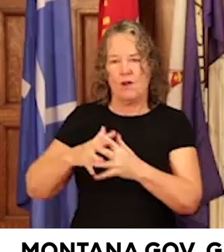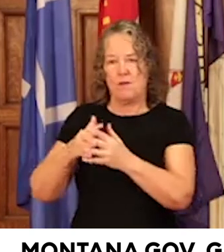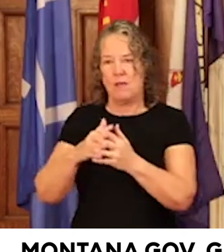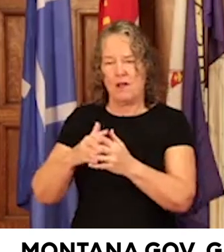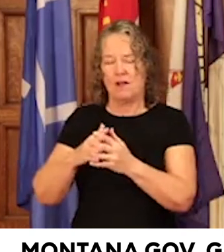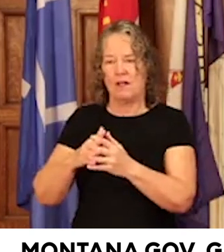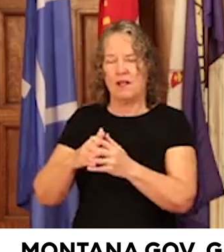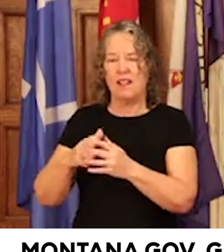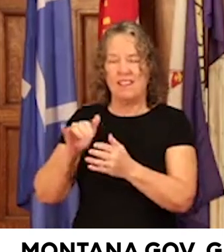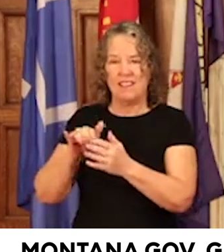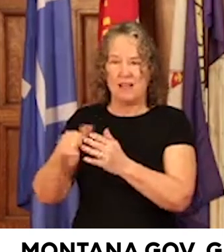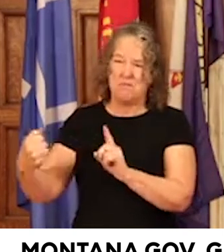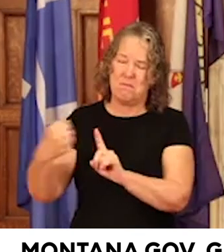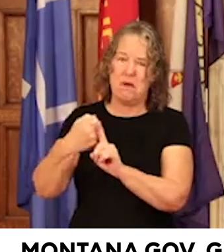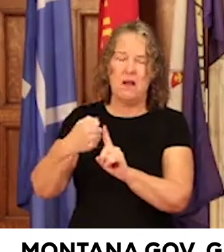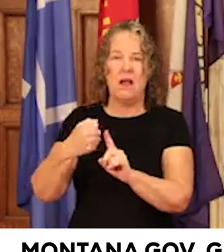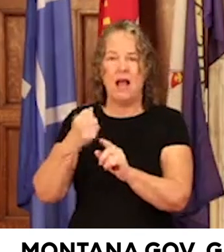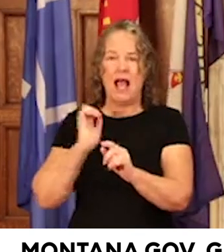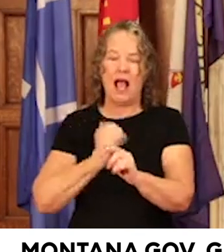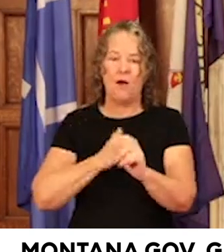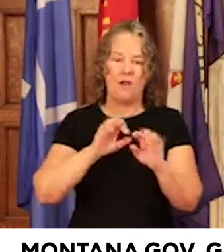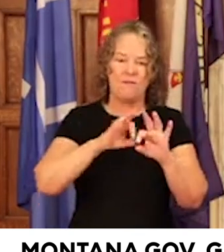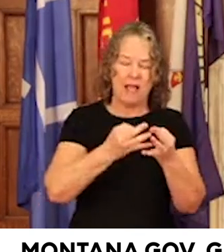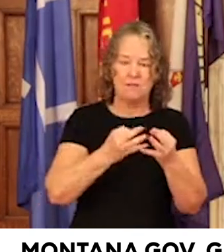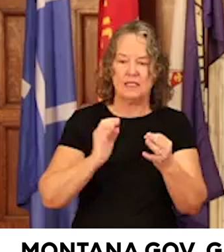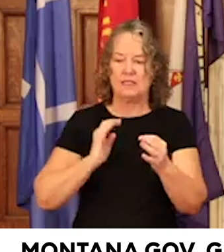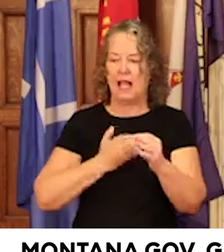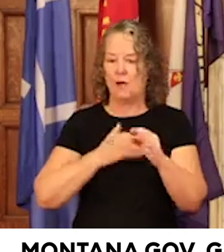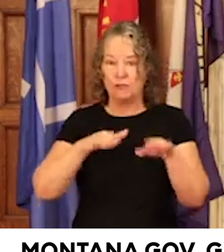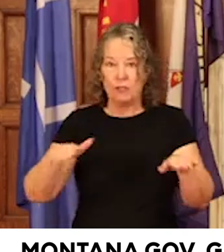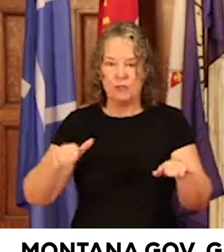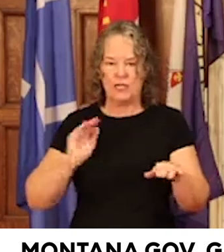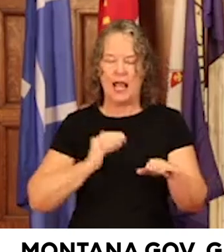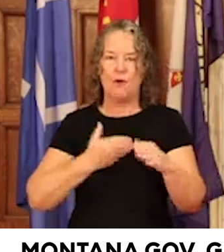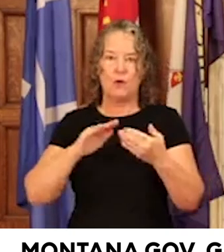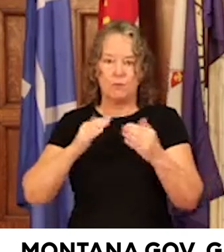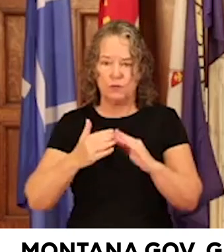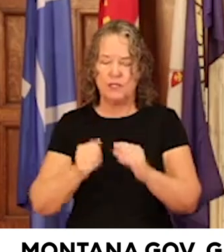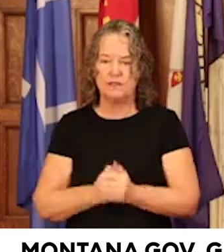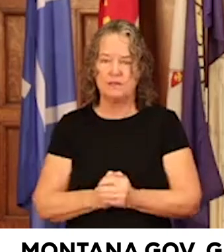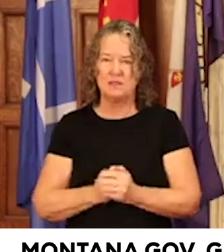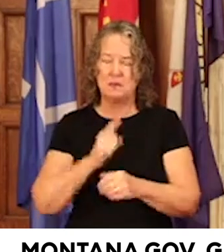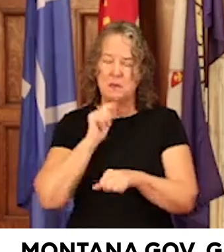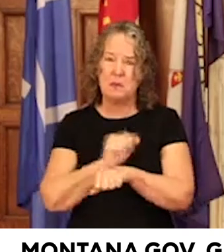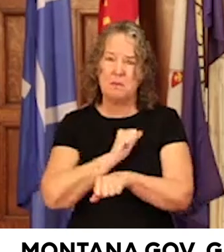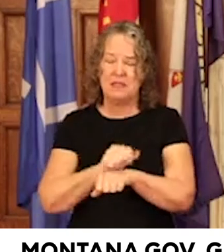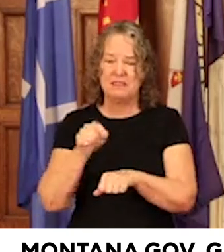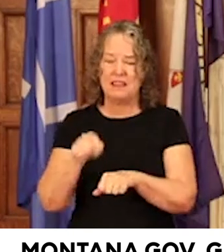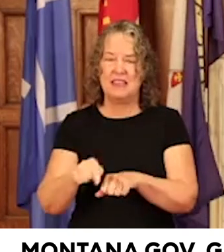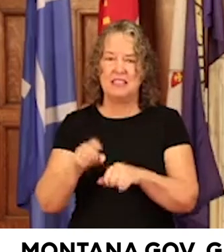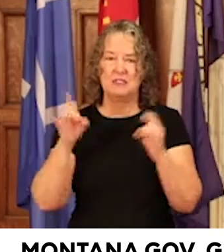are far-reaching on our children, on families, and on our communities. Without question, this crisis requires urgent